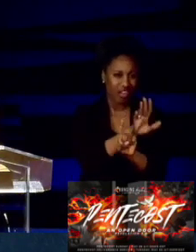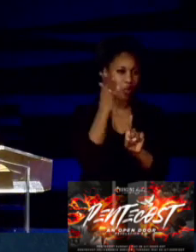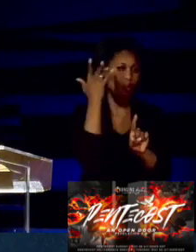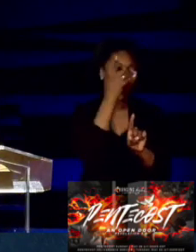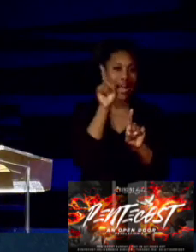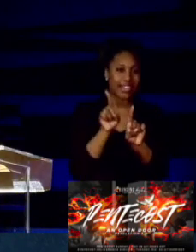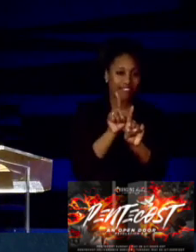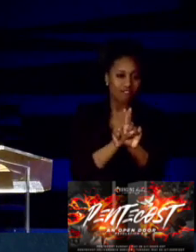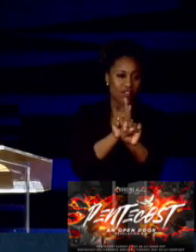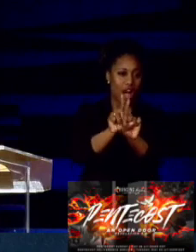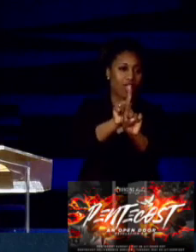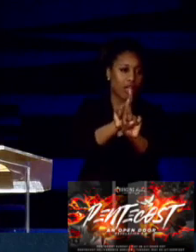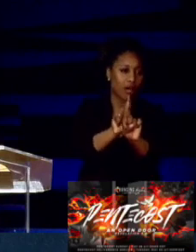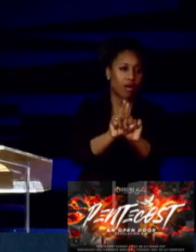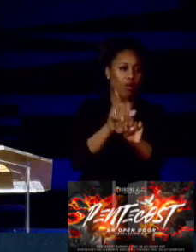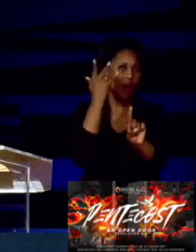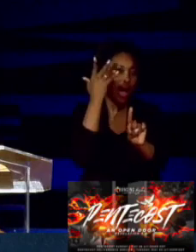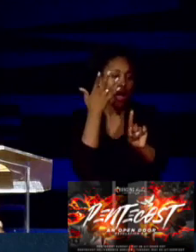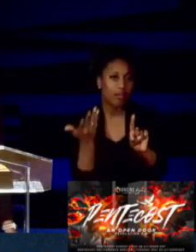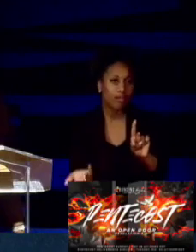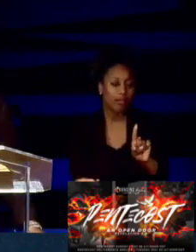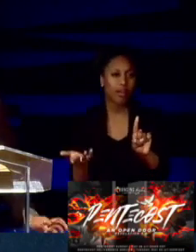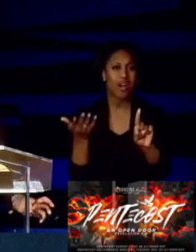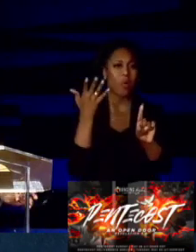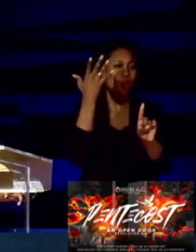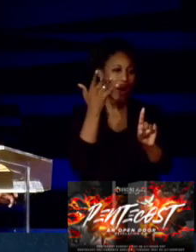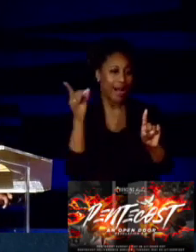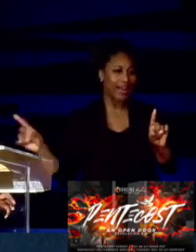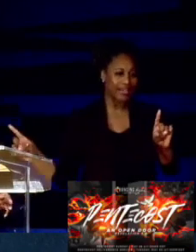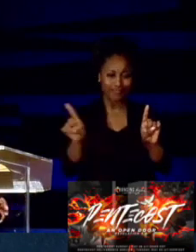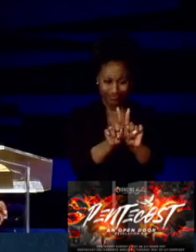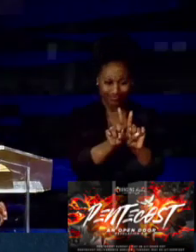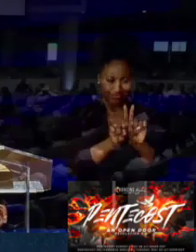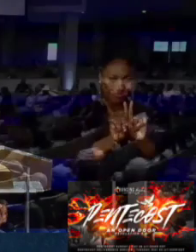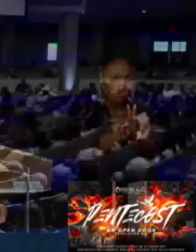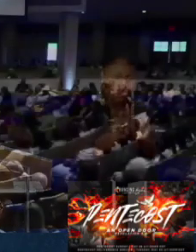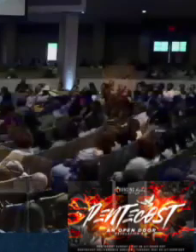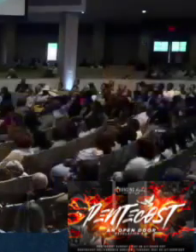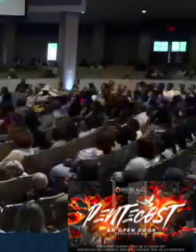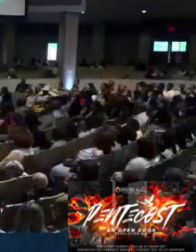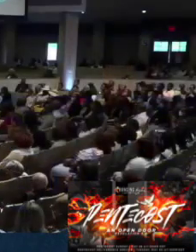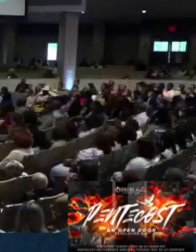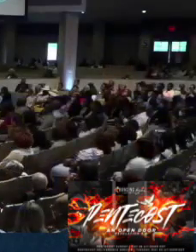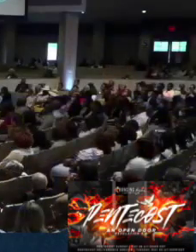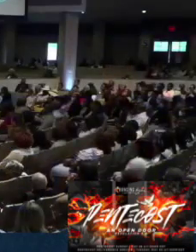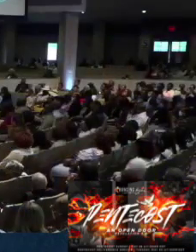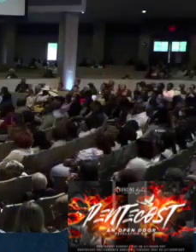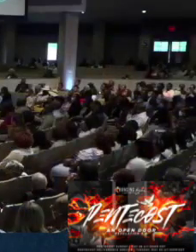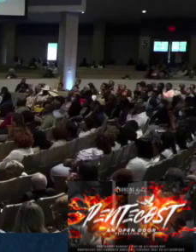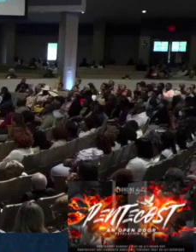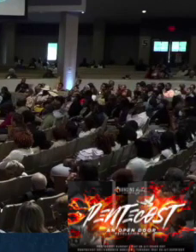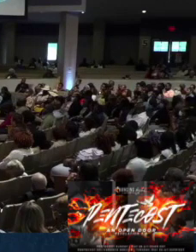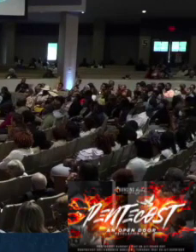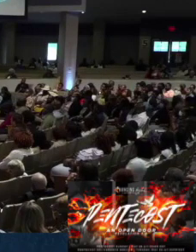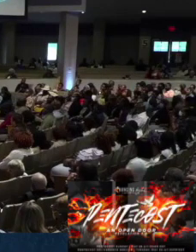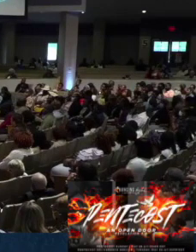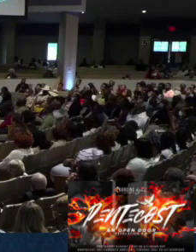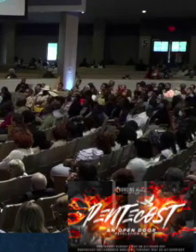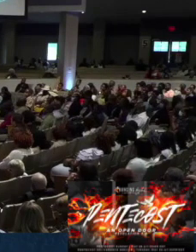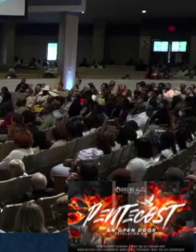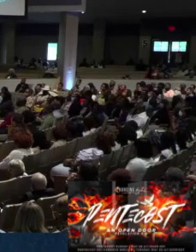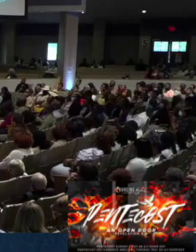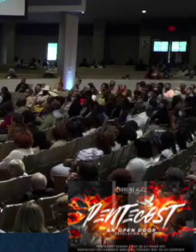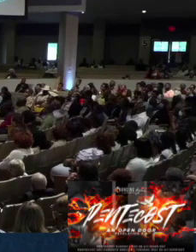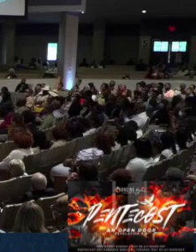follow them? Why side by side? He stood side by side